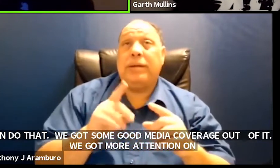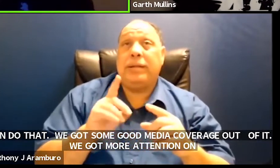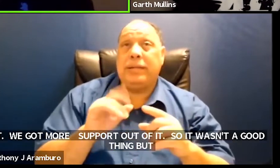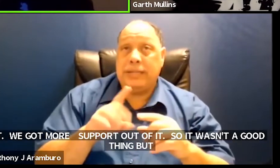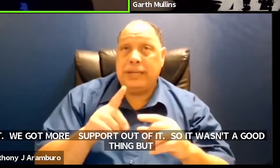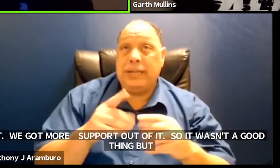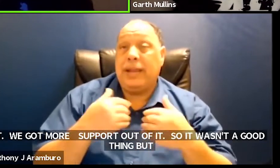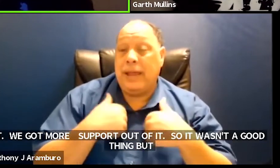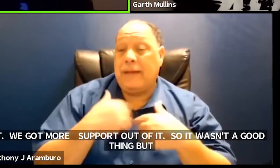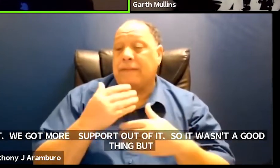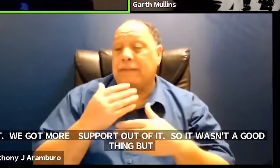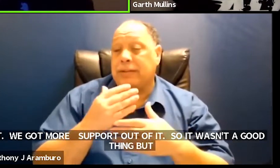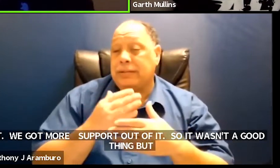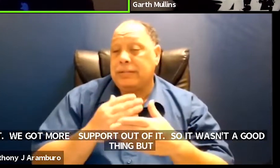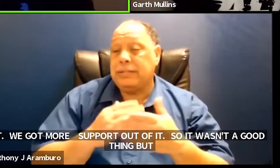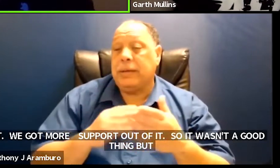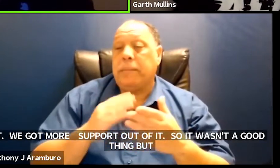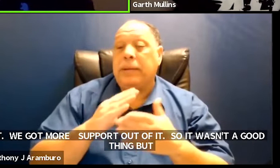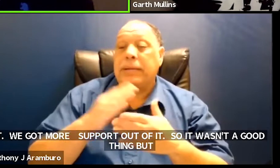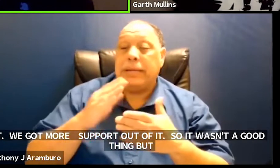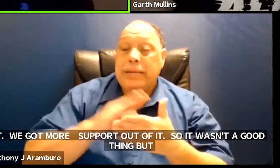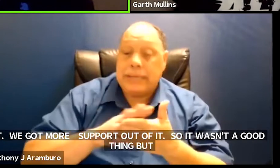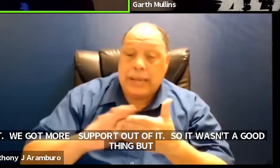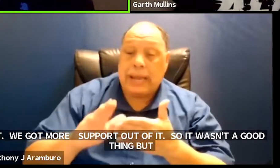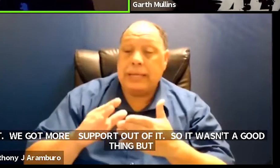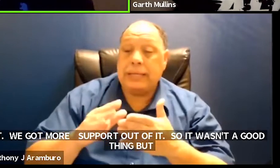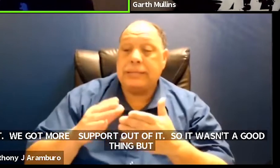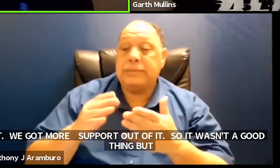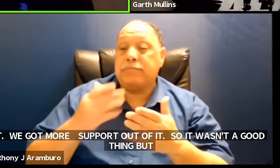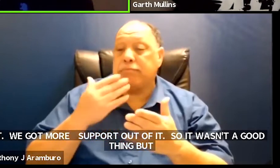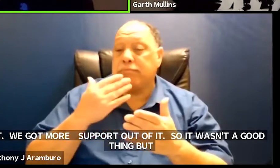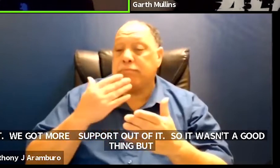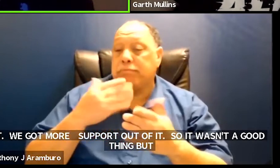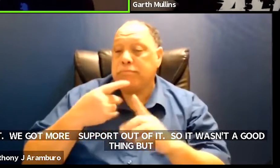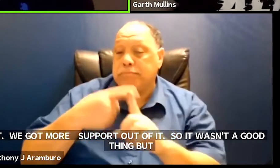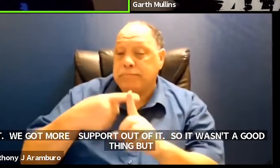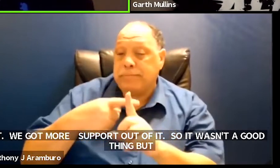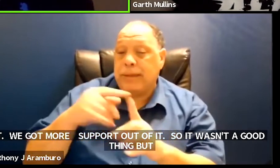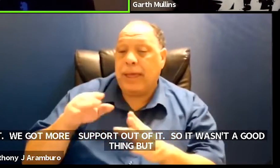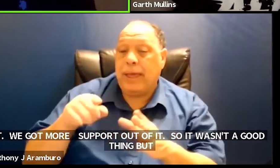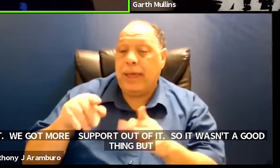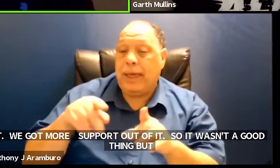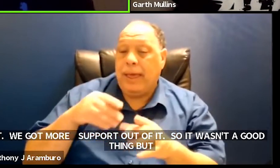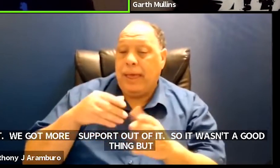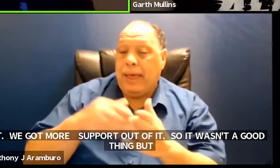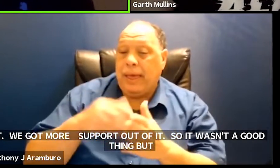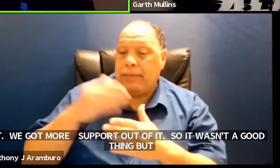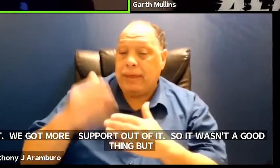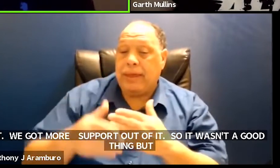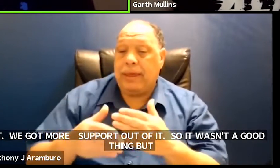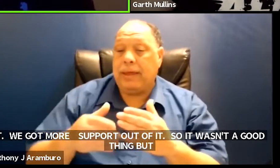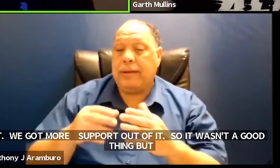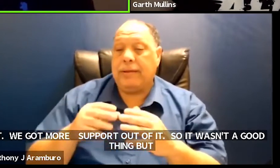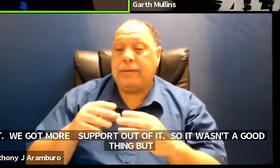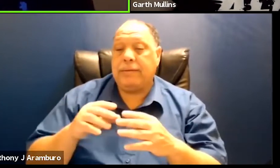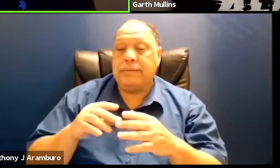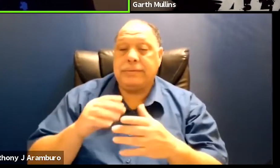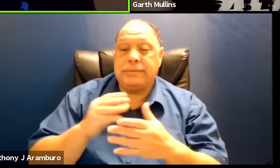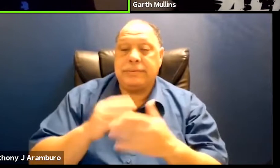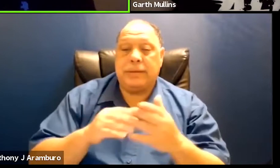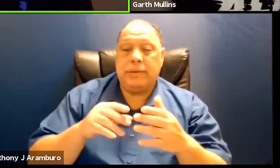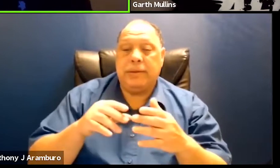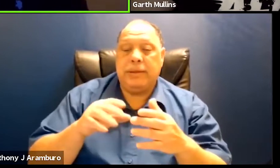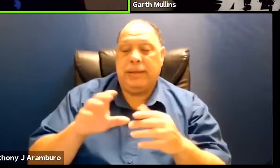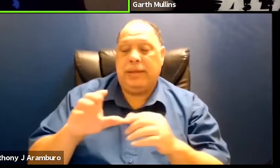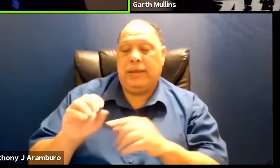some nice perks at the end of it all after we are done being uh triggered by some of the content that was